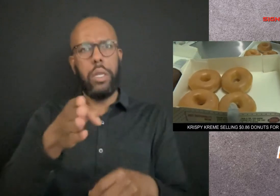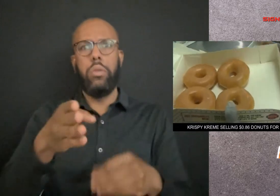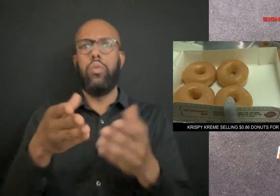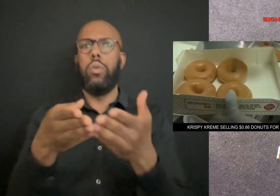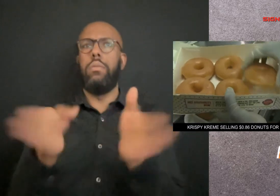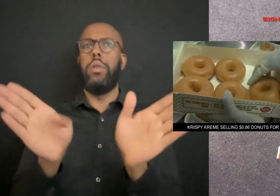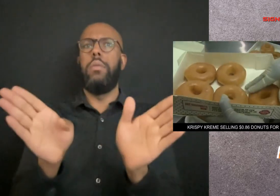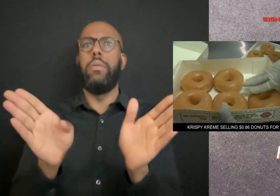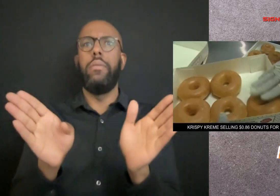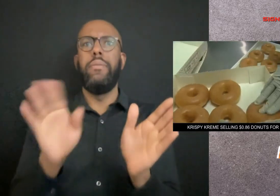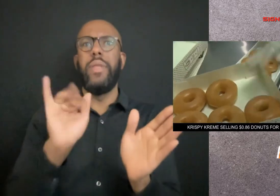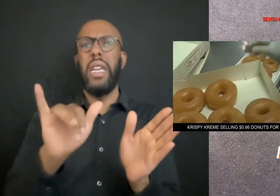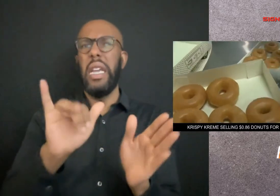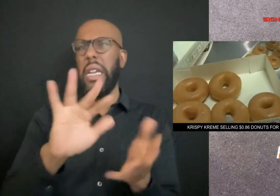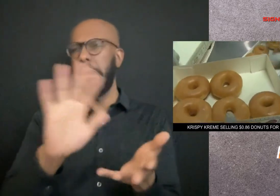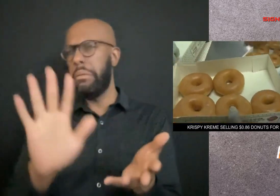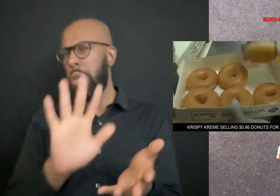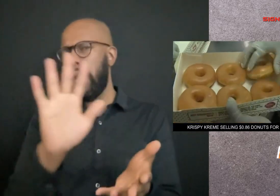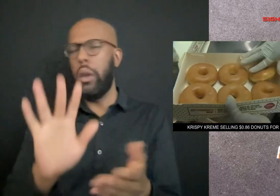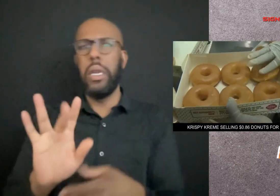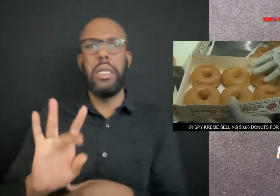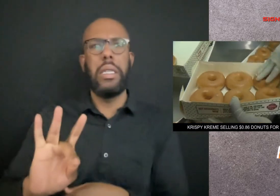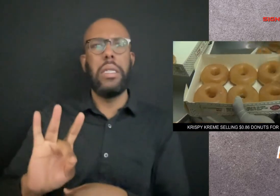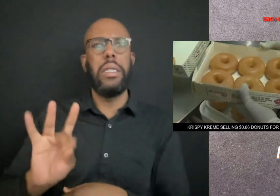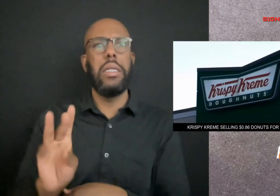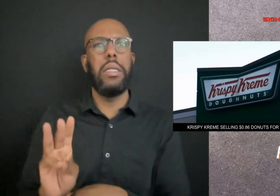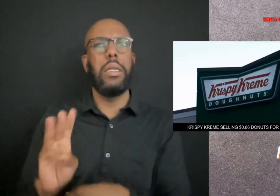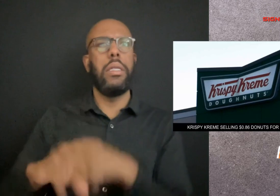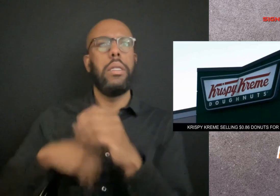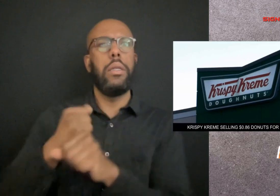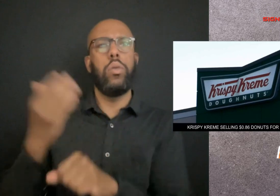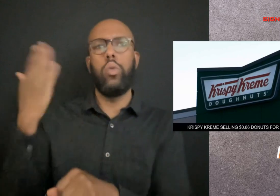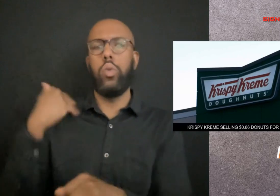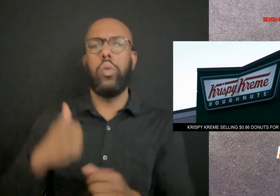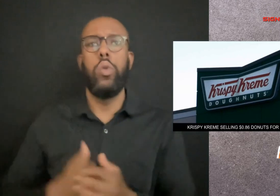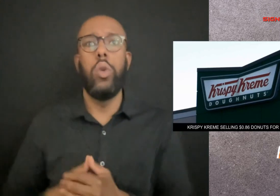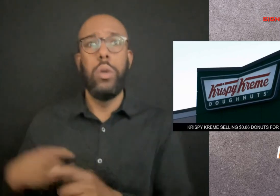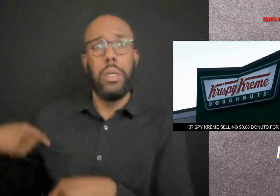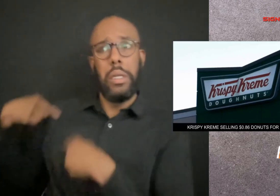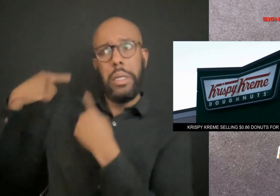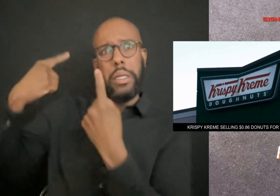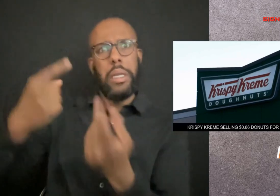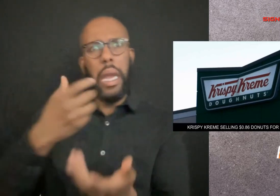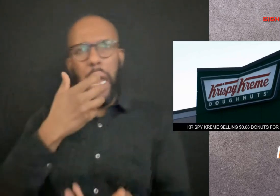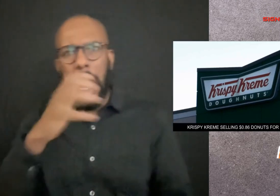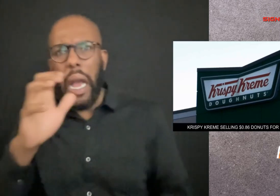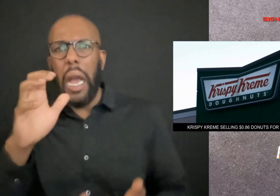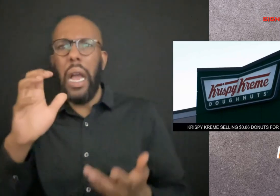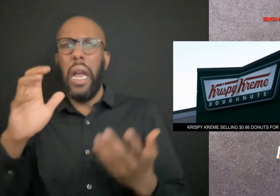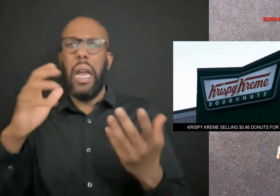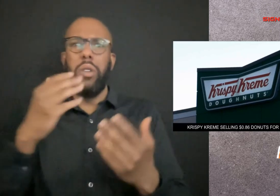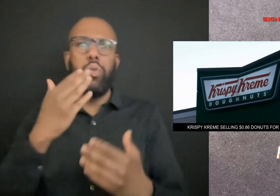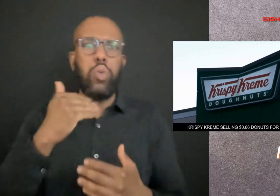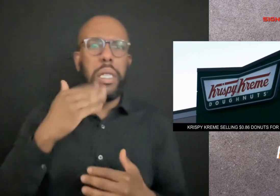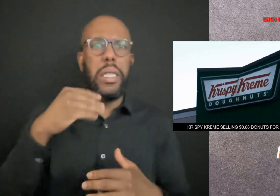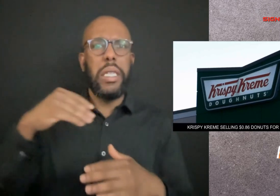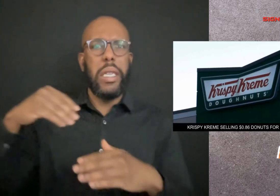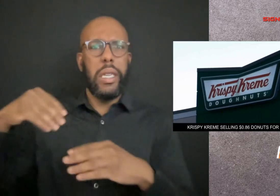So, Rudolph launched an operation selling directly to the public. That was 86 years ago. Since then, the hot,